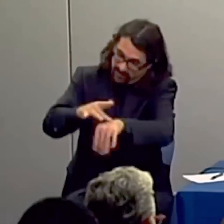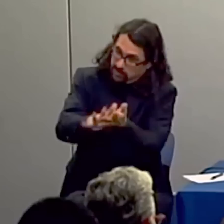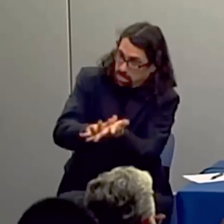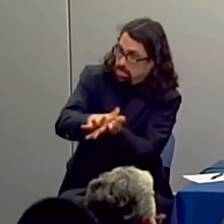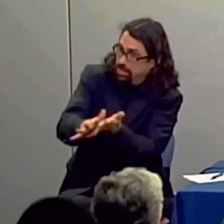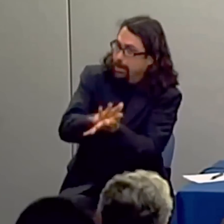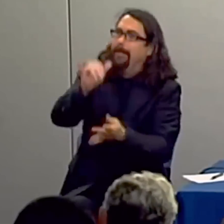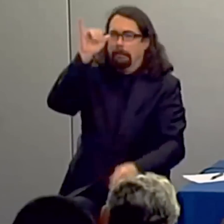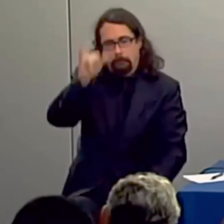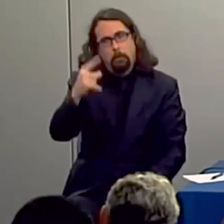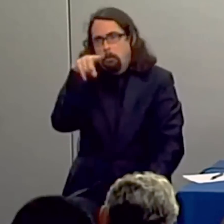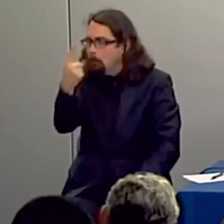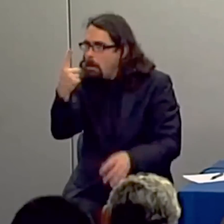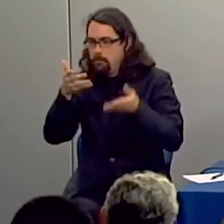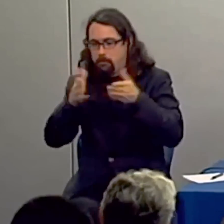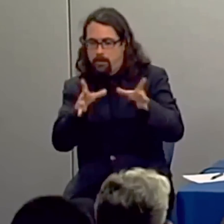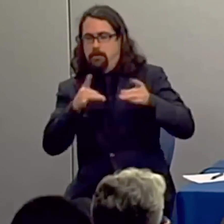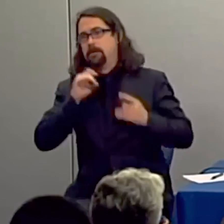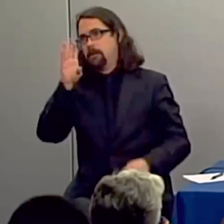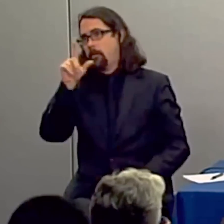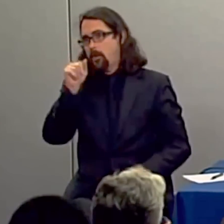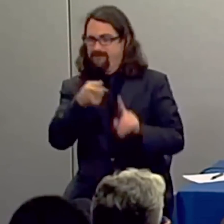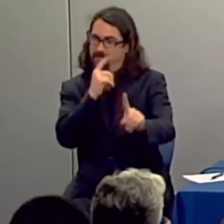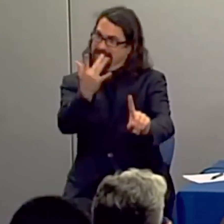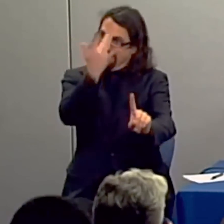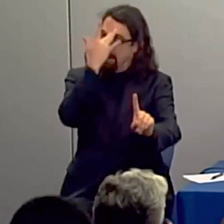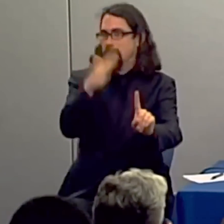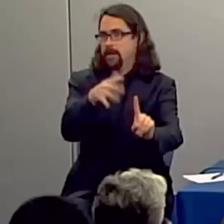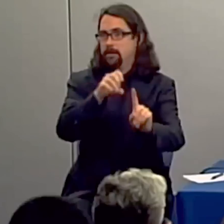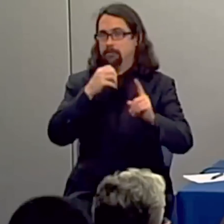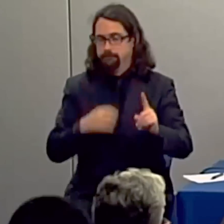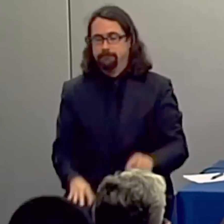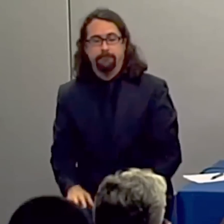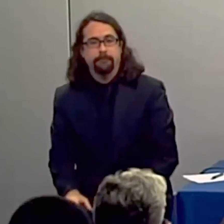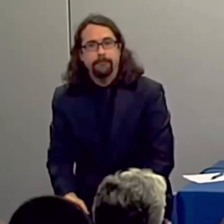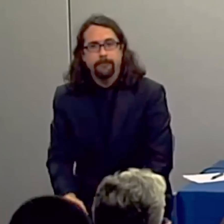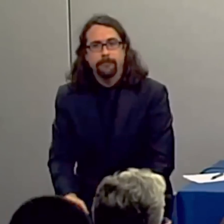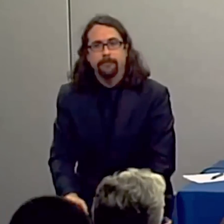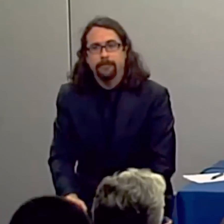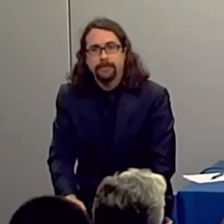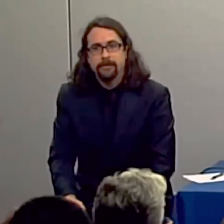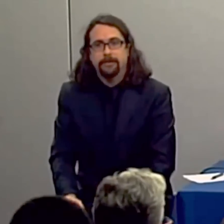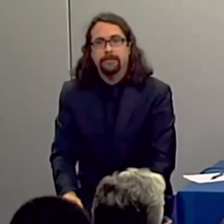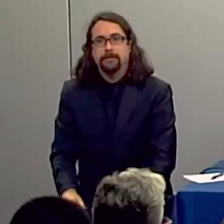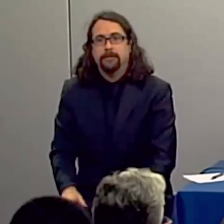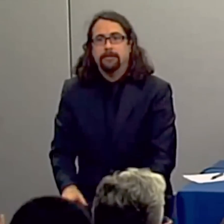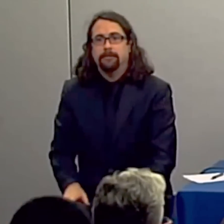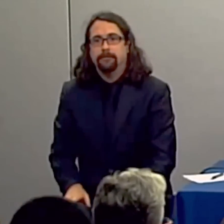Short of that, casual contact doesn't allow for that possibility. So, for example, in this case, what we know for